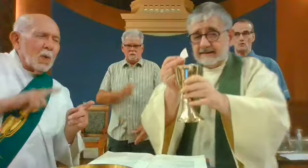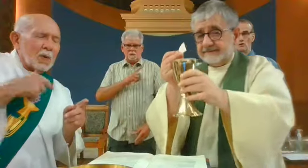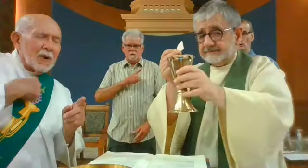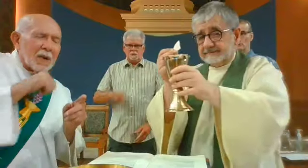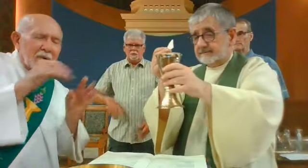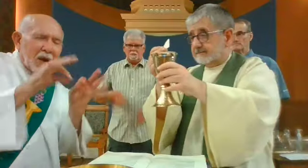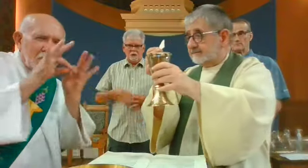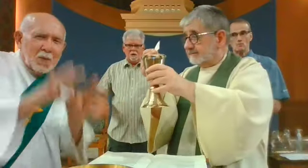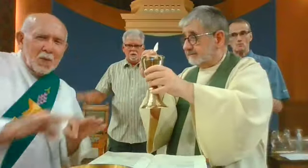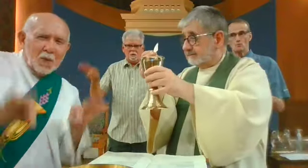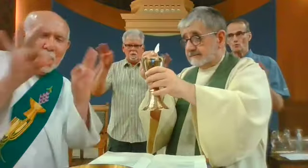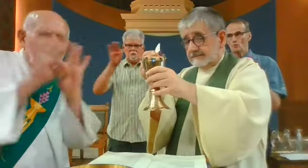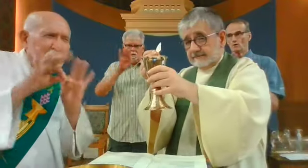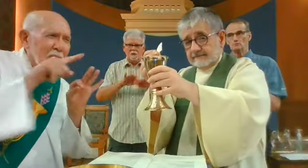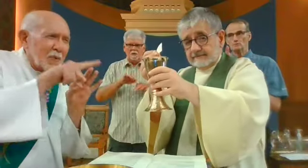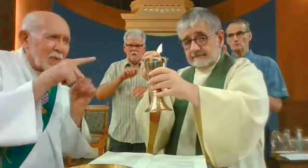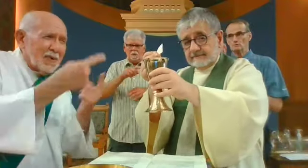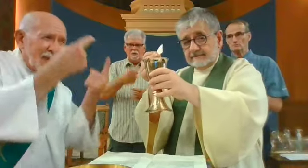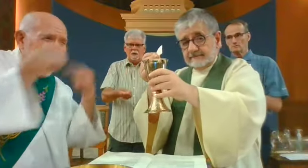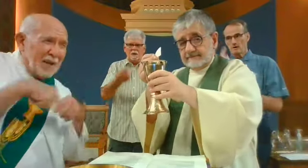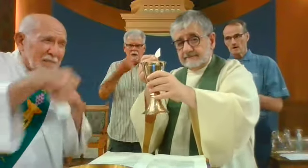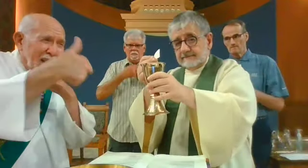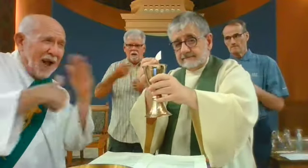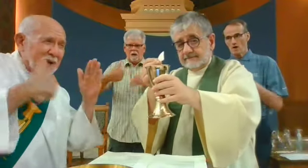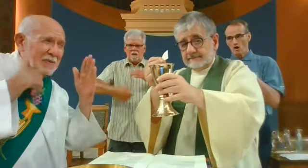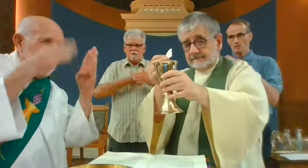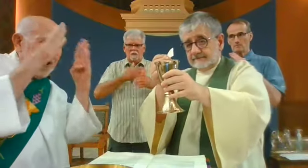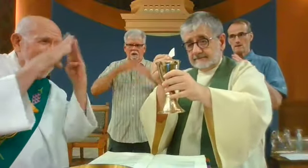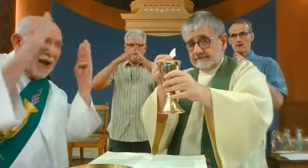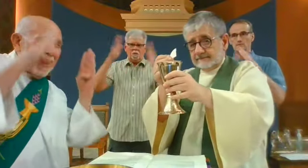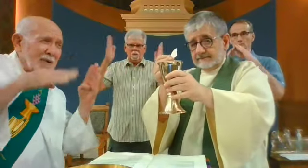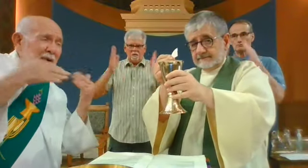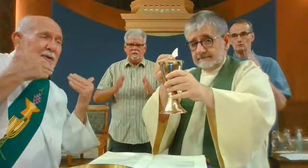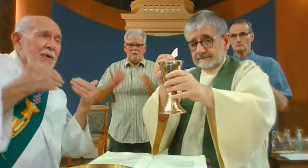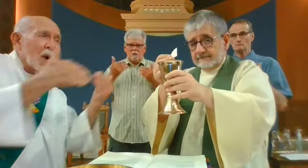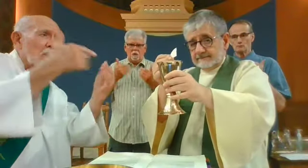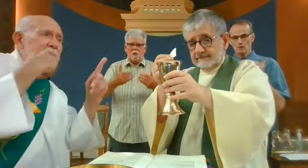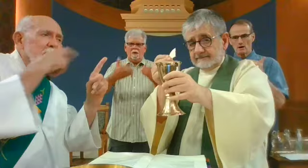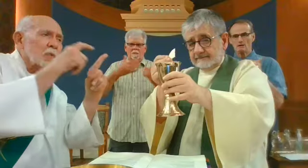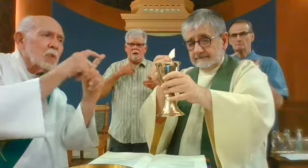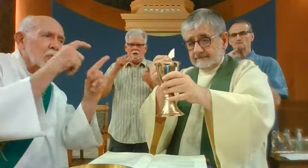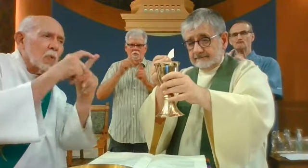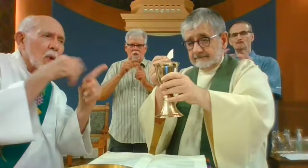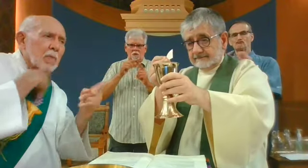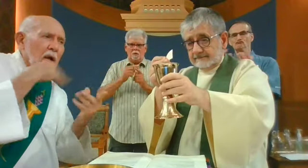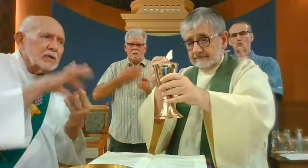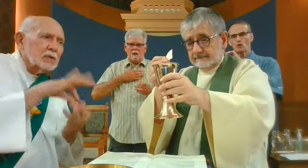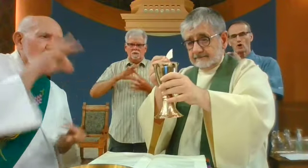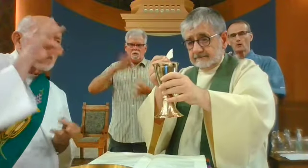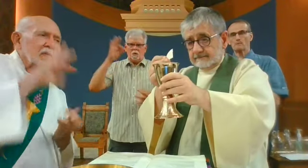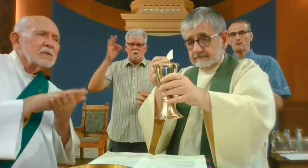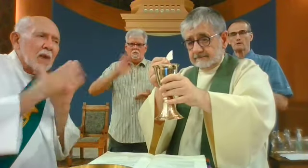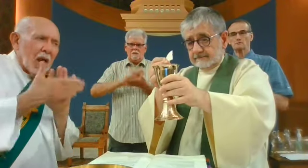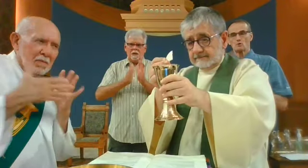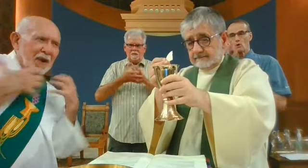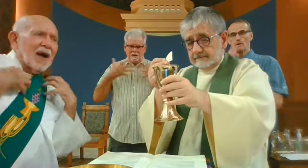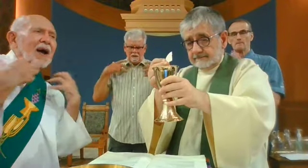Lord, I am not worthy that you should enter under my roof, but only say the word, and my soul